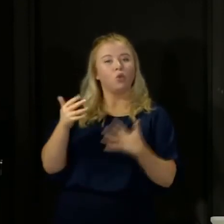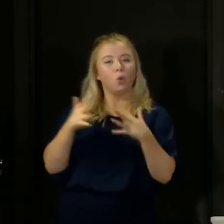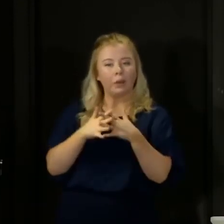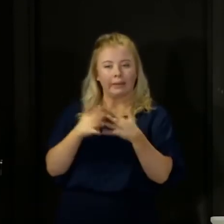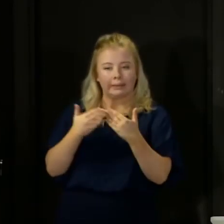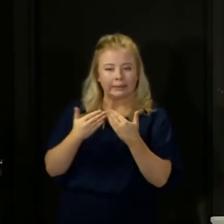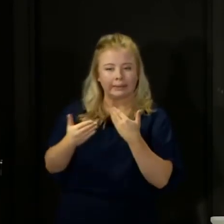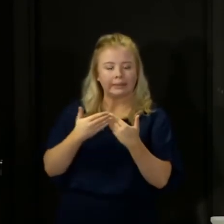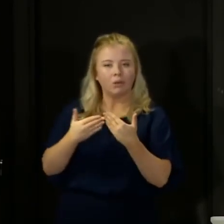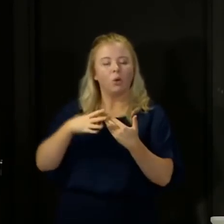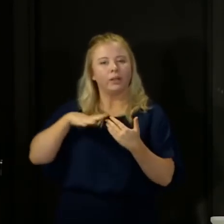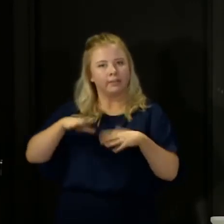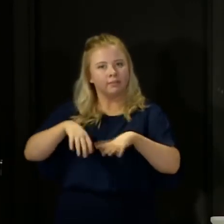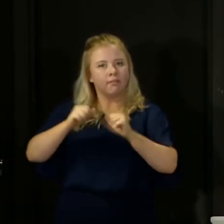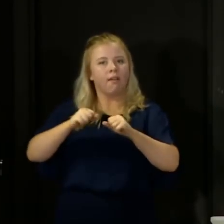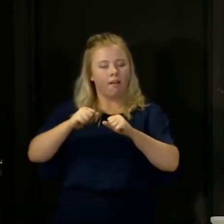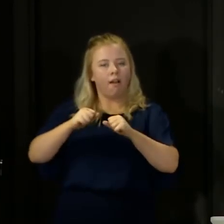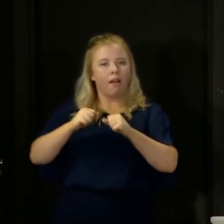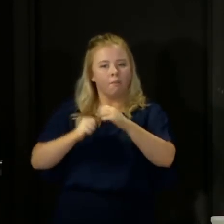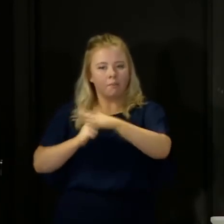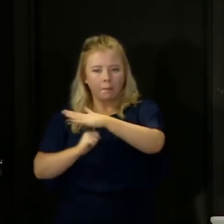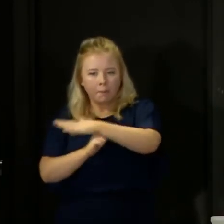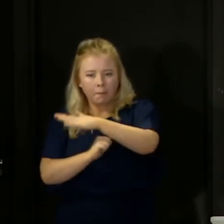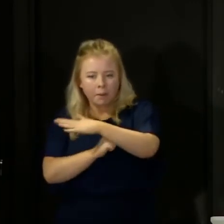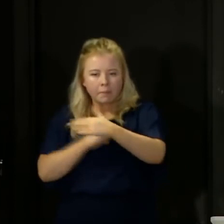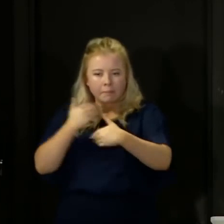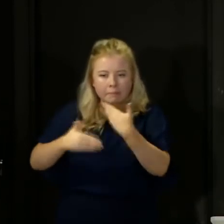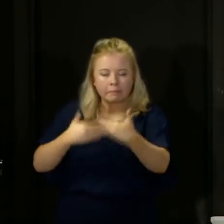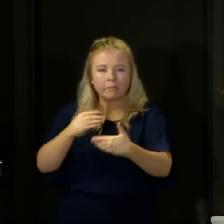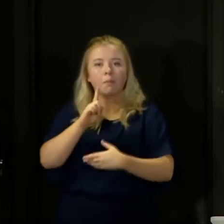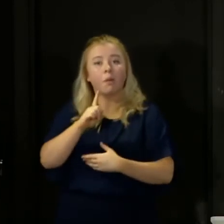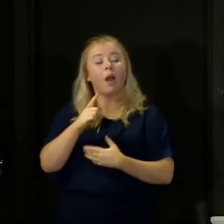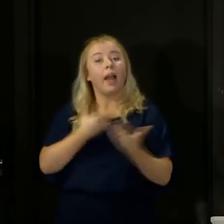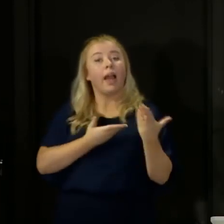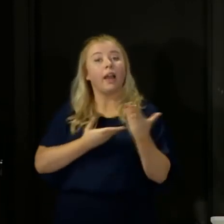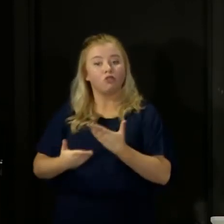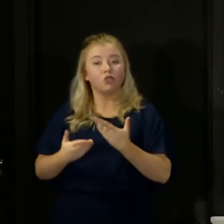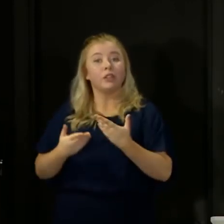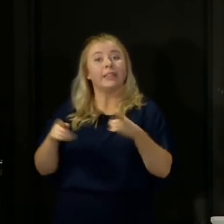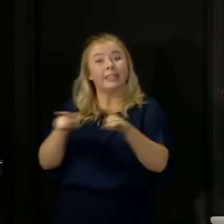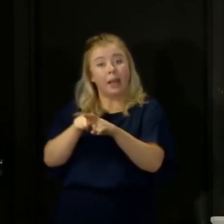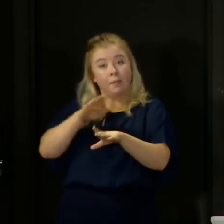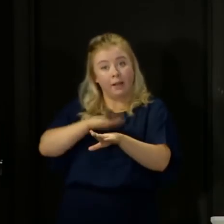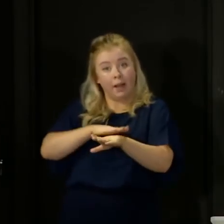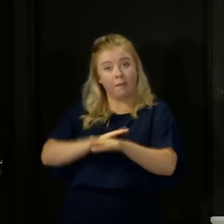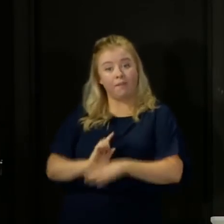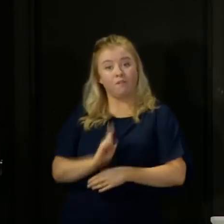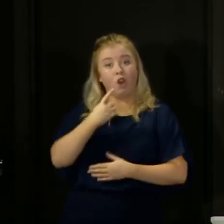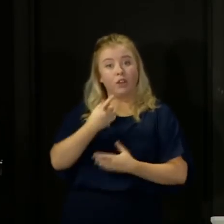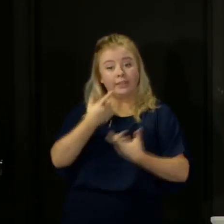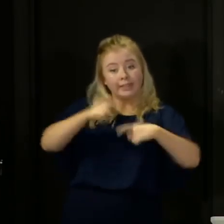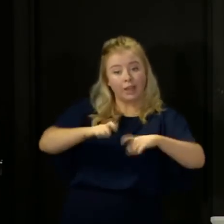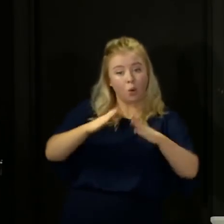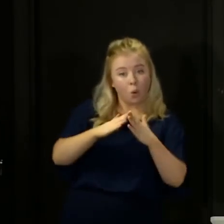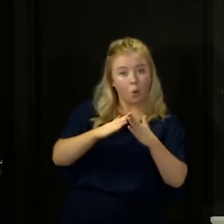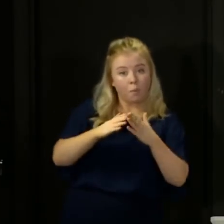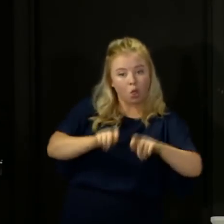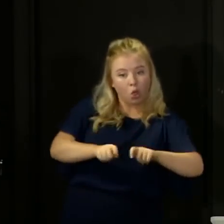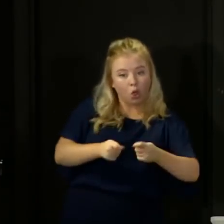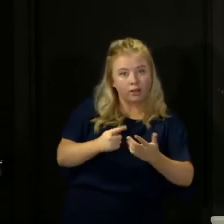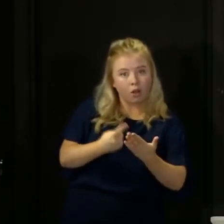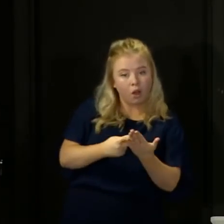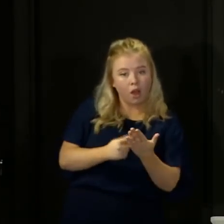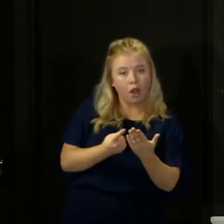to bed down. But introducing it at the same time as we take the first very cautious steps out of lockdown gives us the